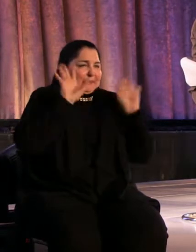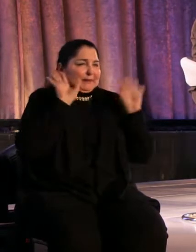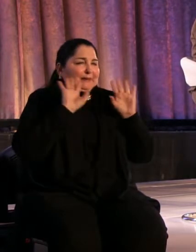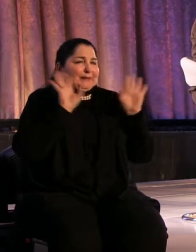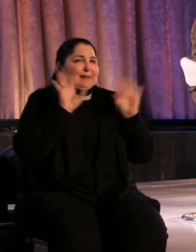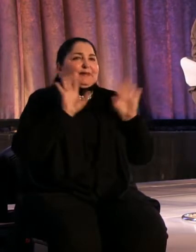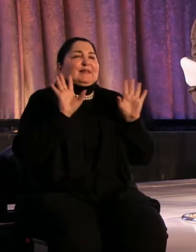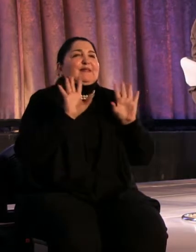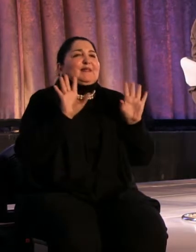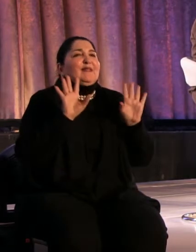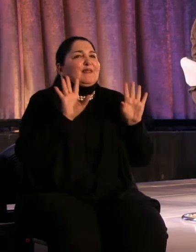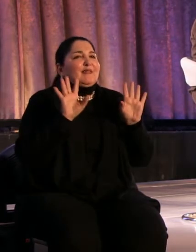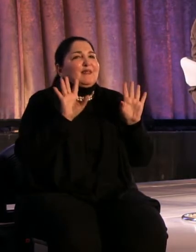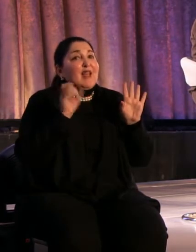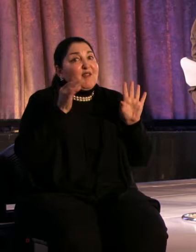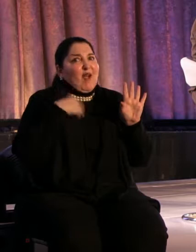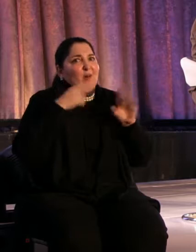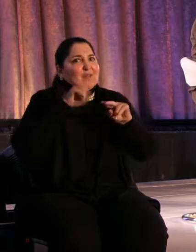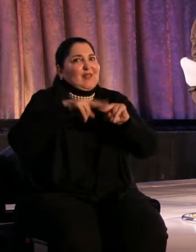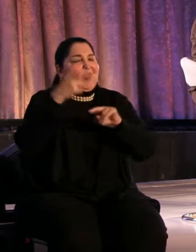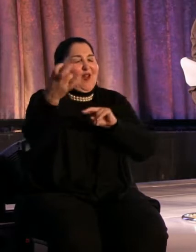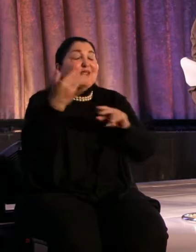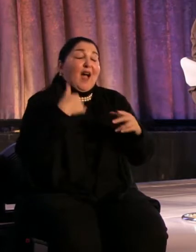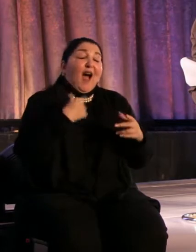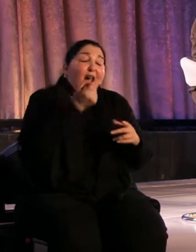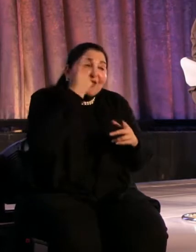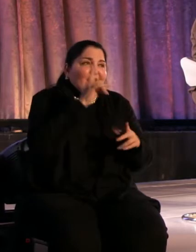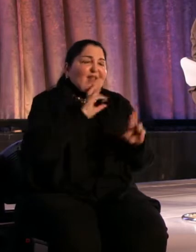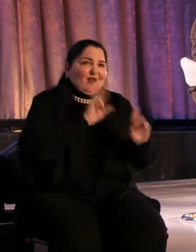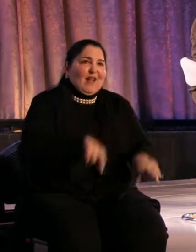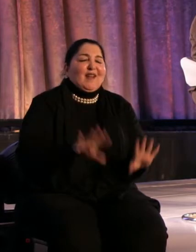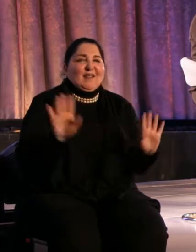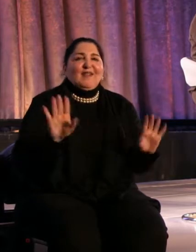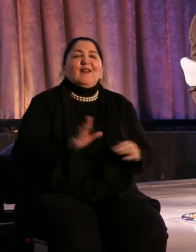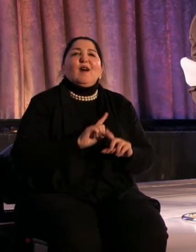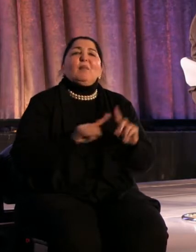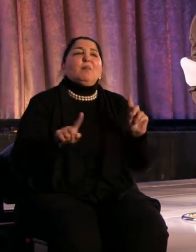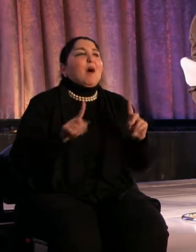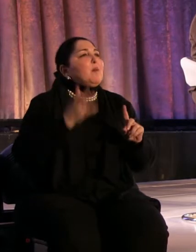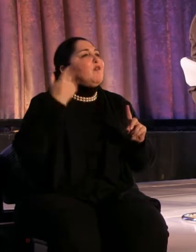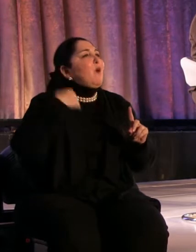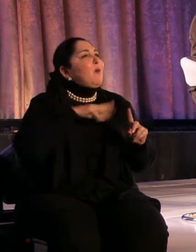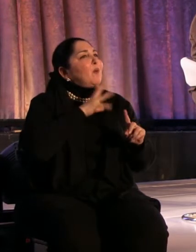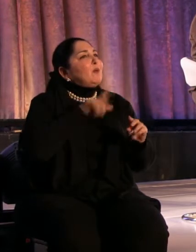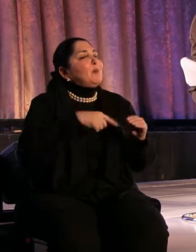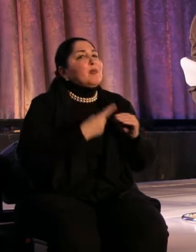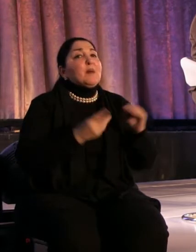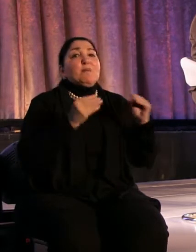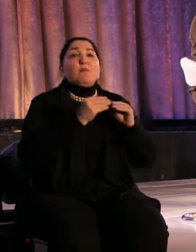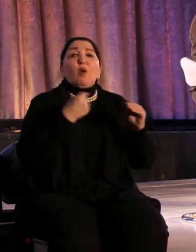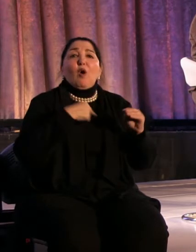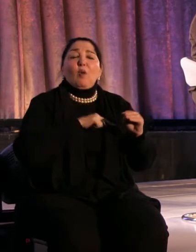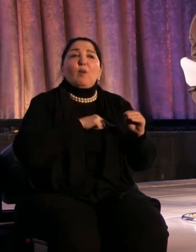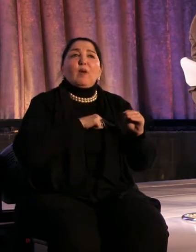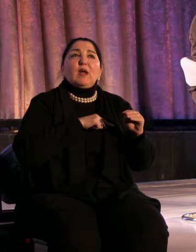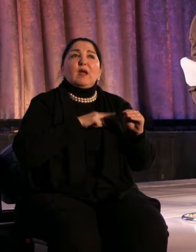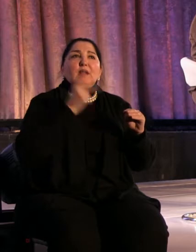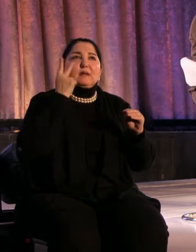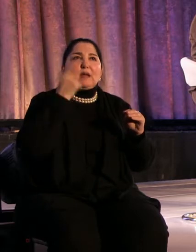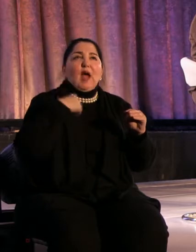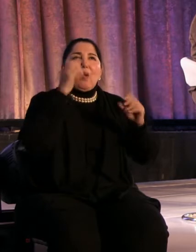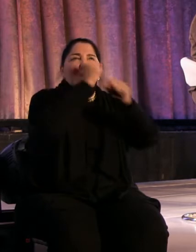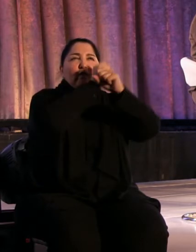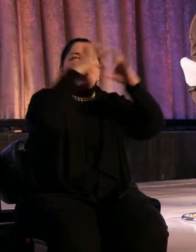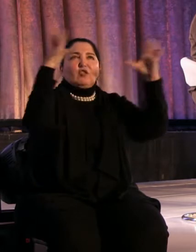So I understand that. But I think what we were talking about before is that the more we stay true to our vision